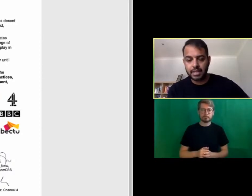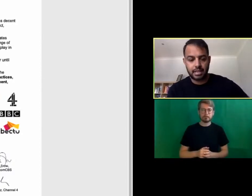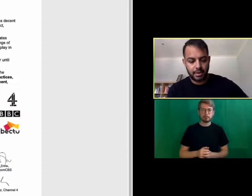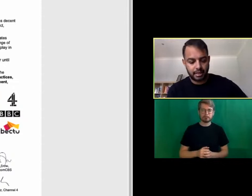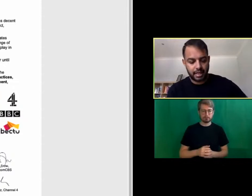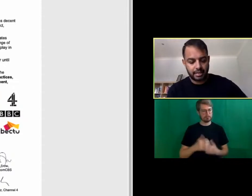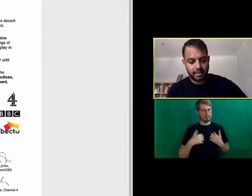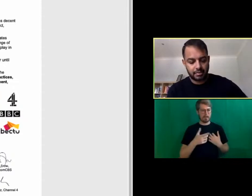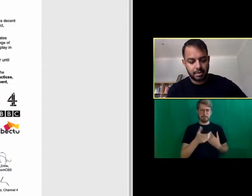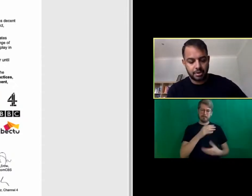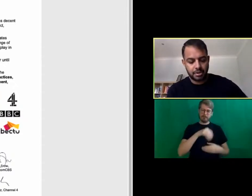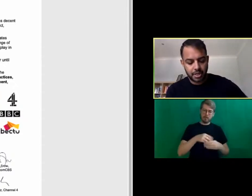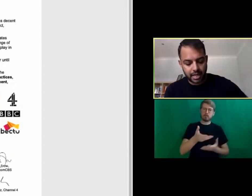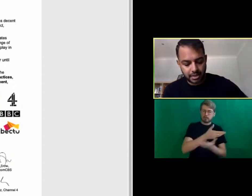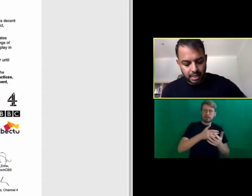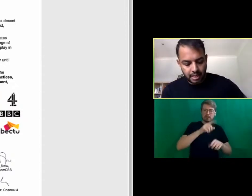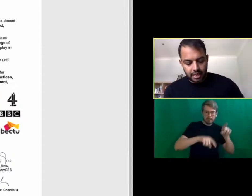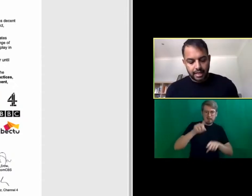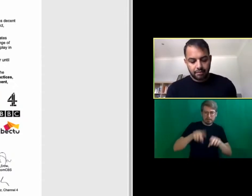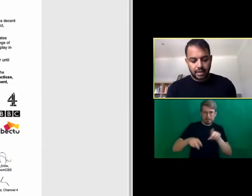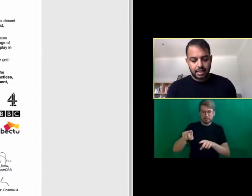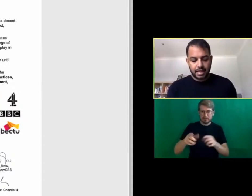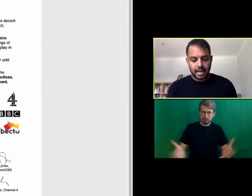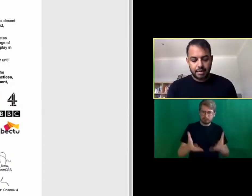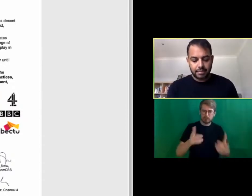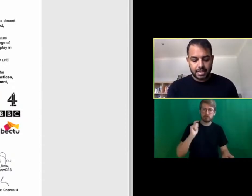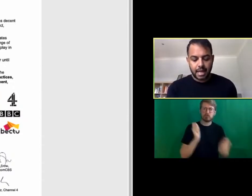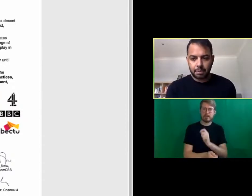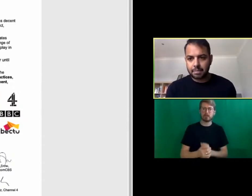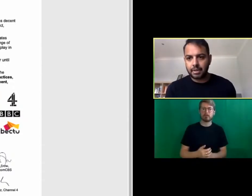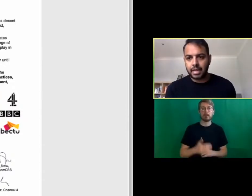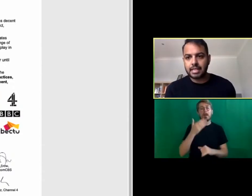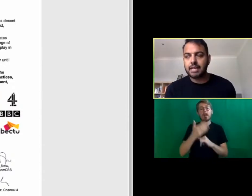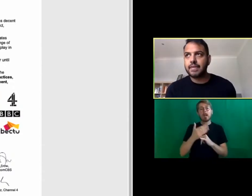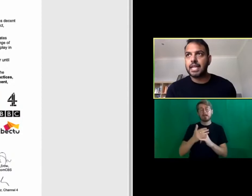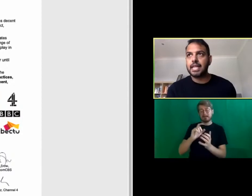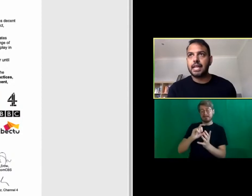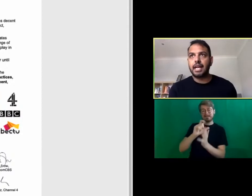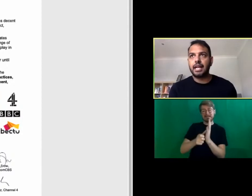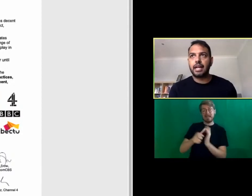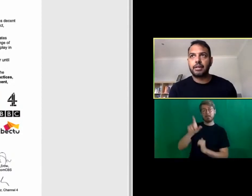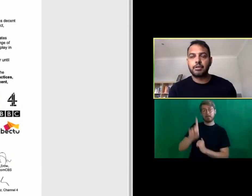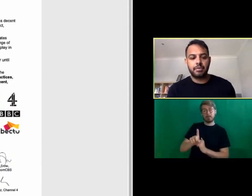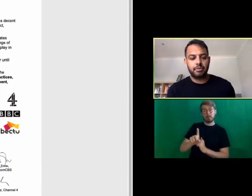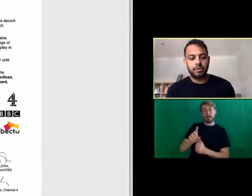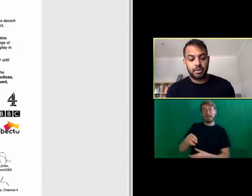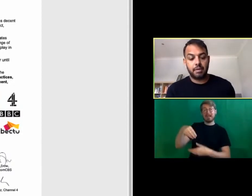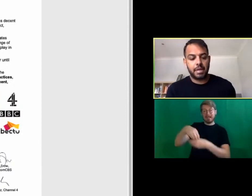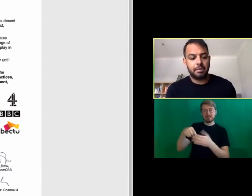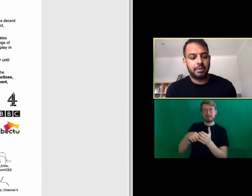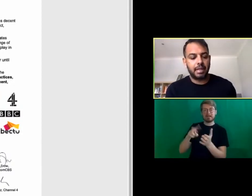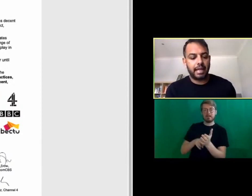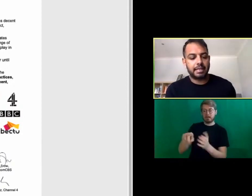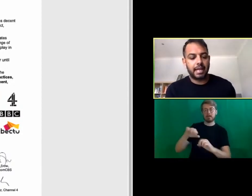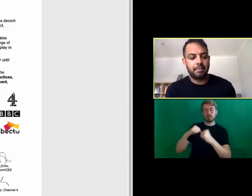diversity as well and and really push for change and finally um disabled people in tv uh a group for